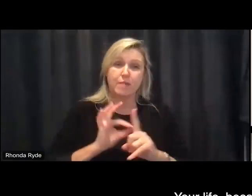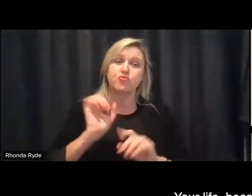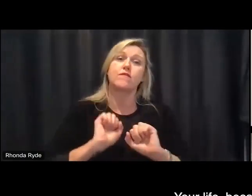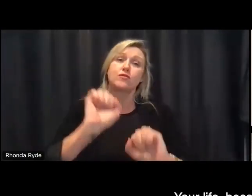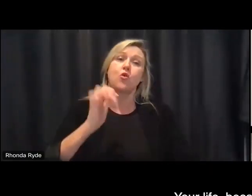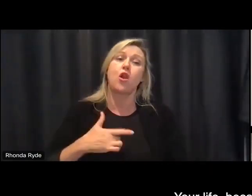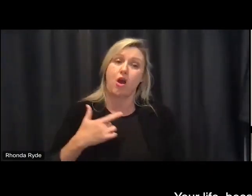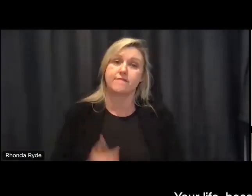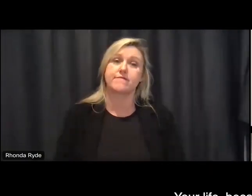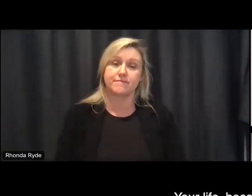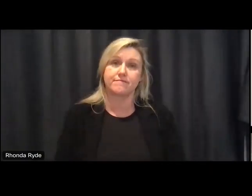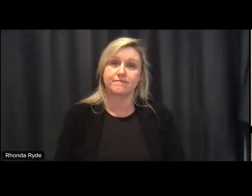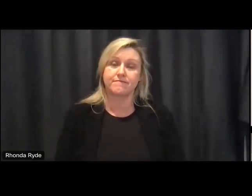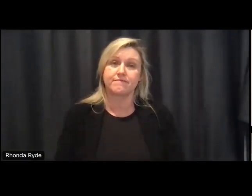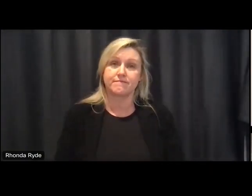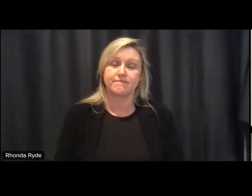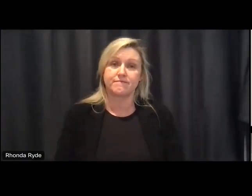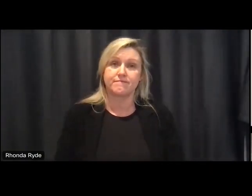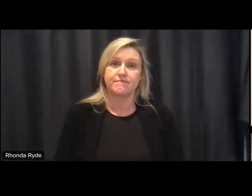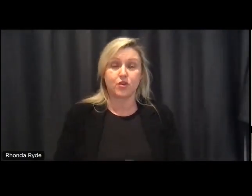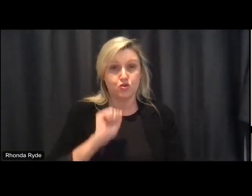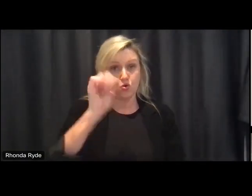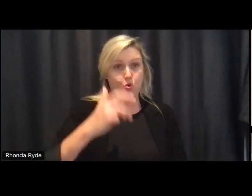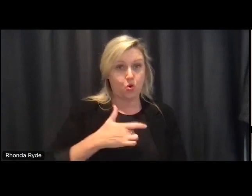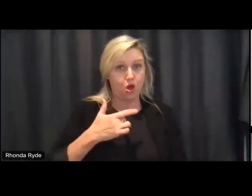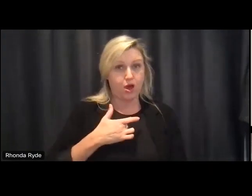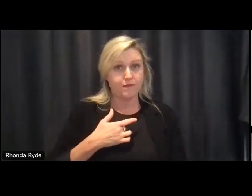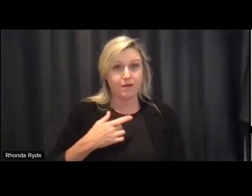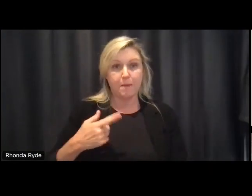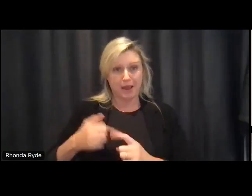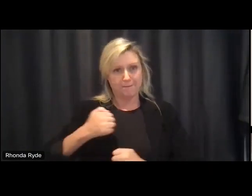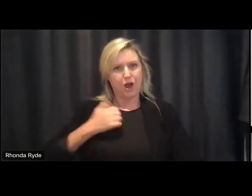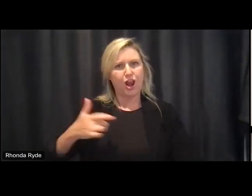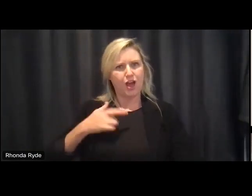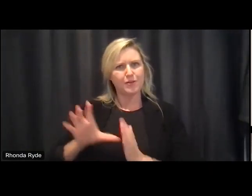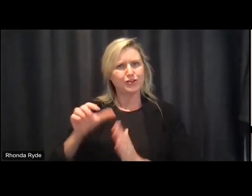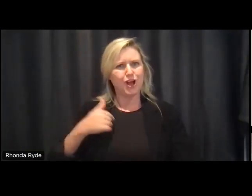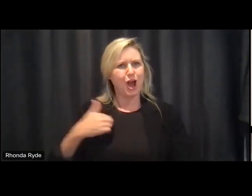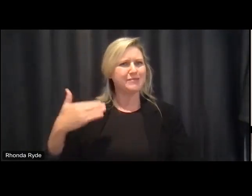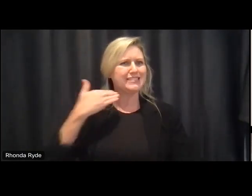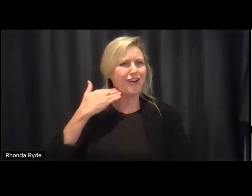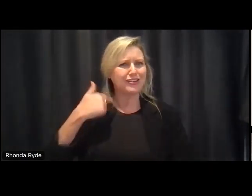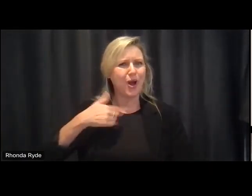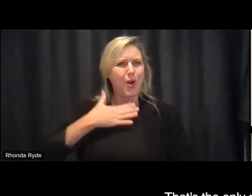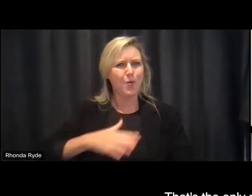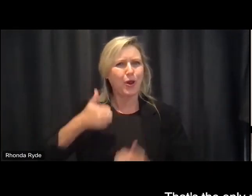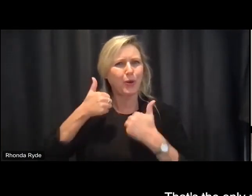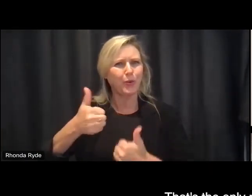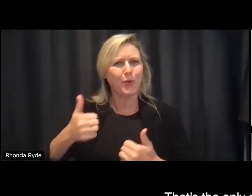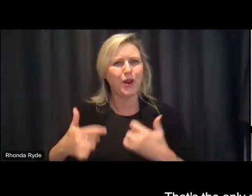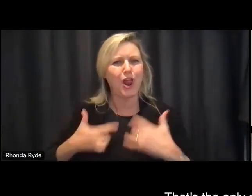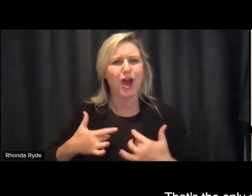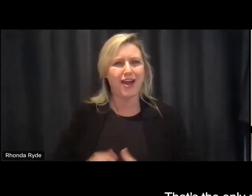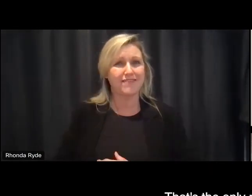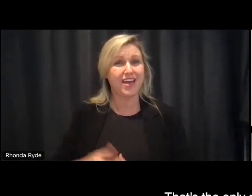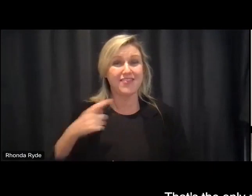your life because you're all here and my life because i'm selfish i want a good life that's the only reason